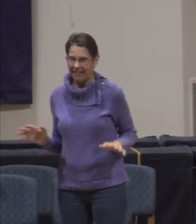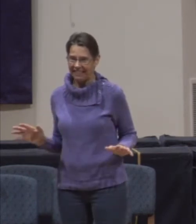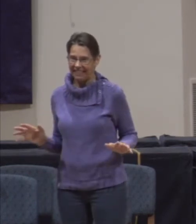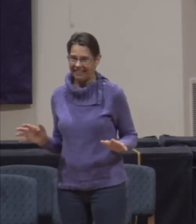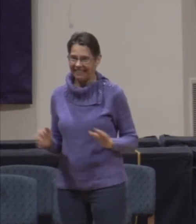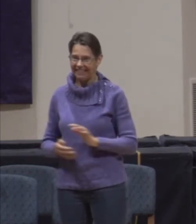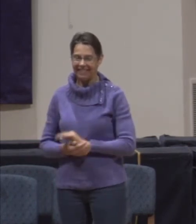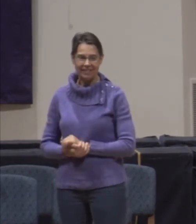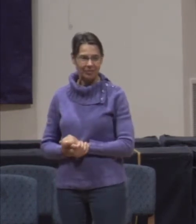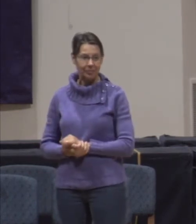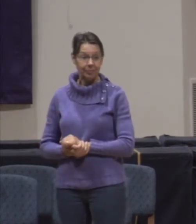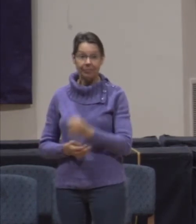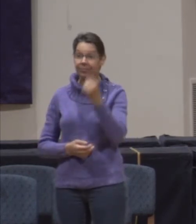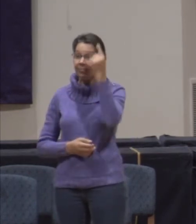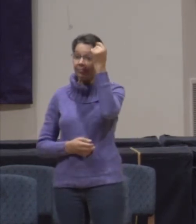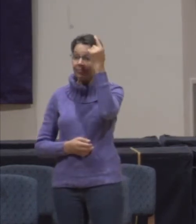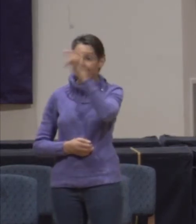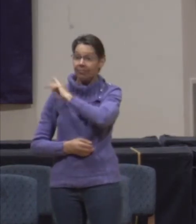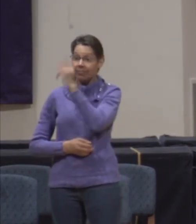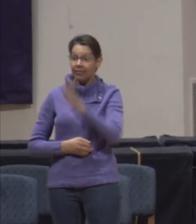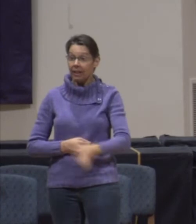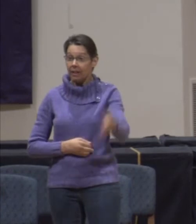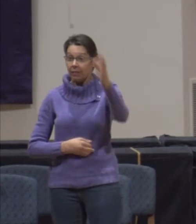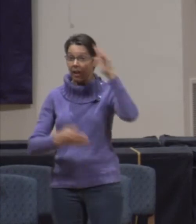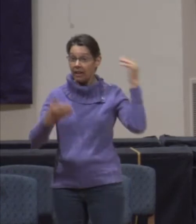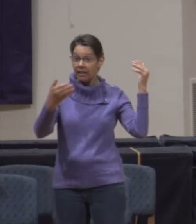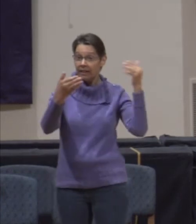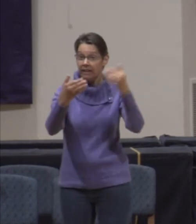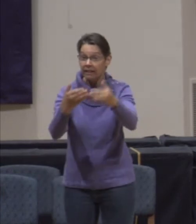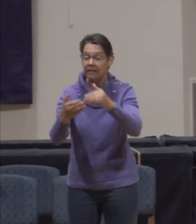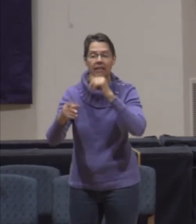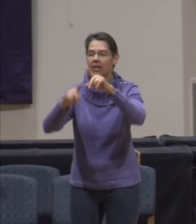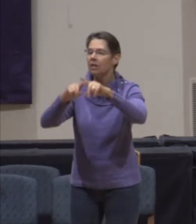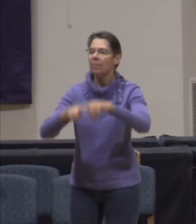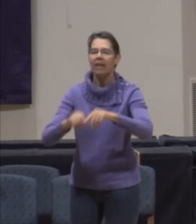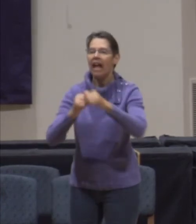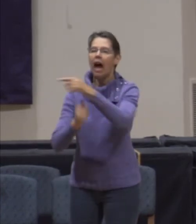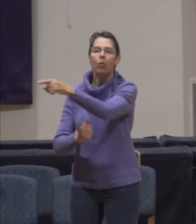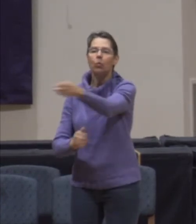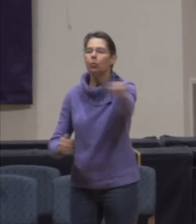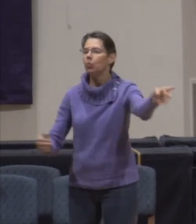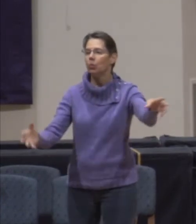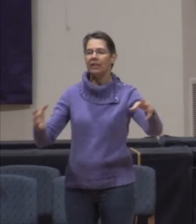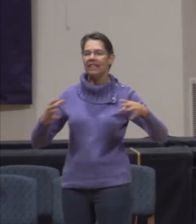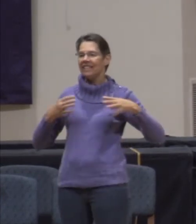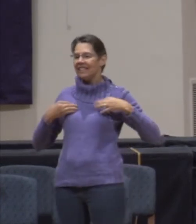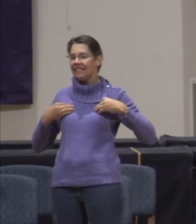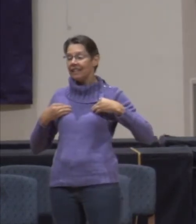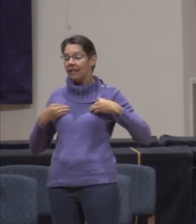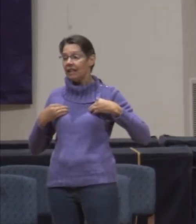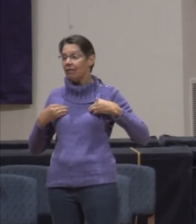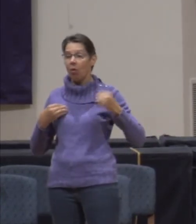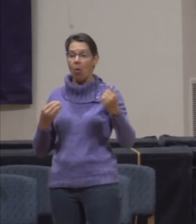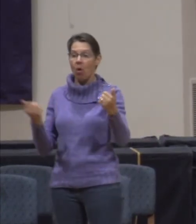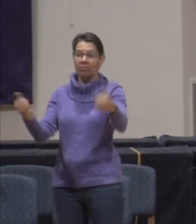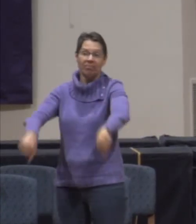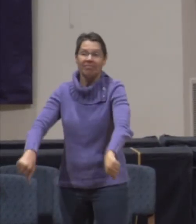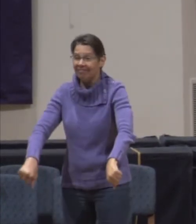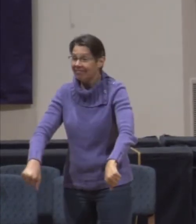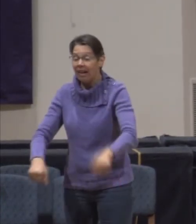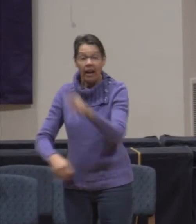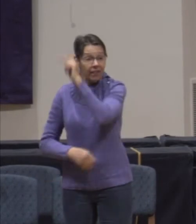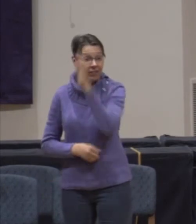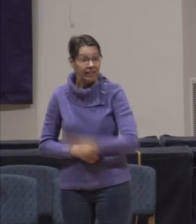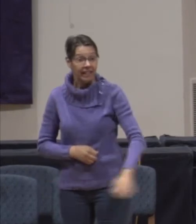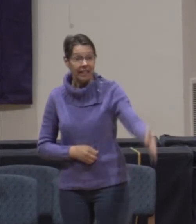You see, the nearness of the kingdom of God does not depend on how well it is received or how much it is rejected. The kingdom of God